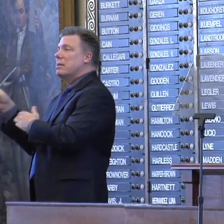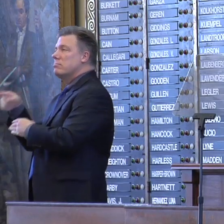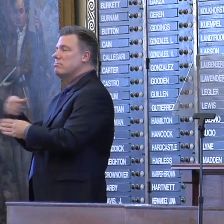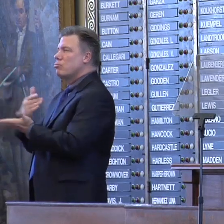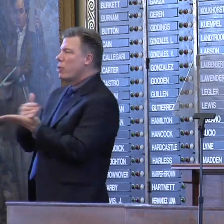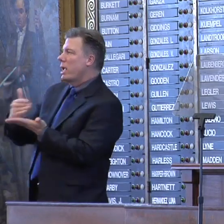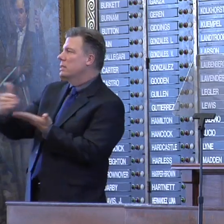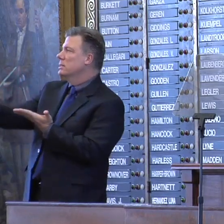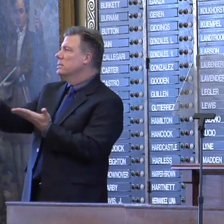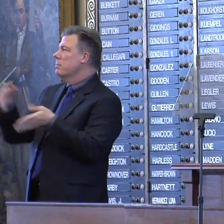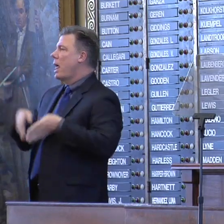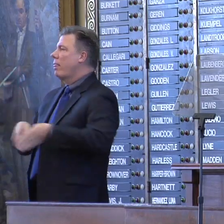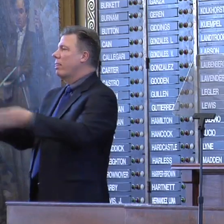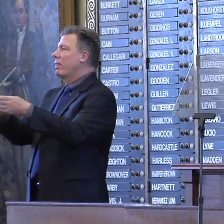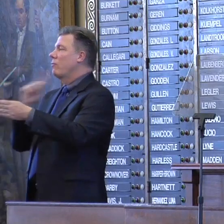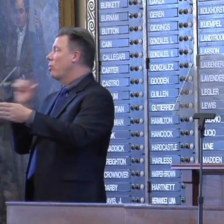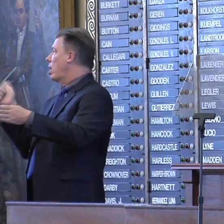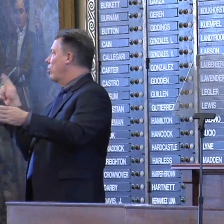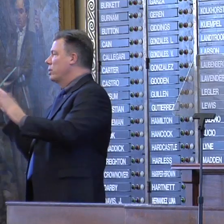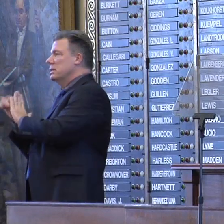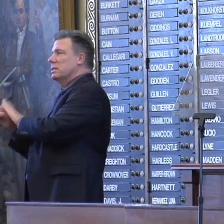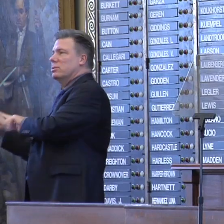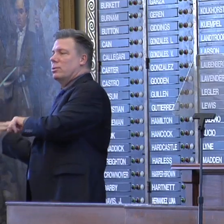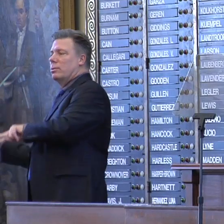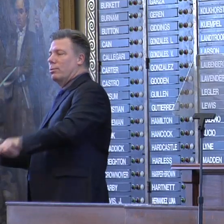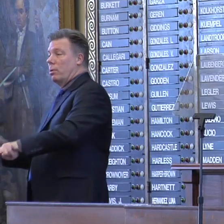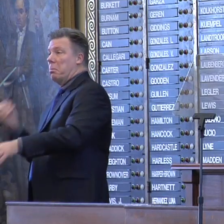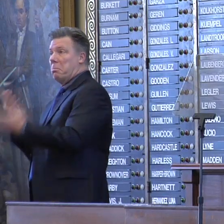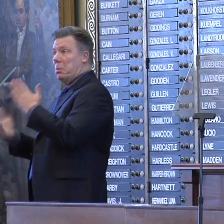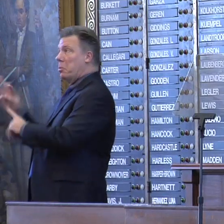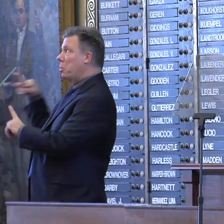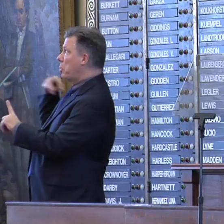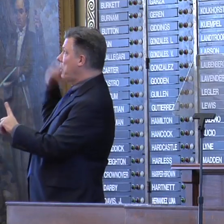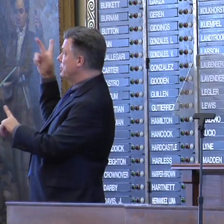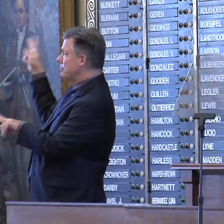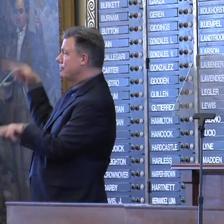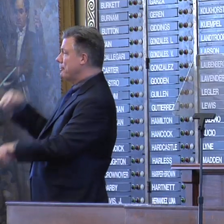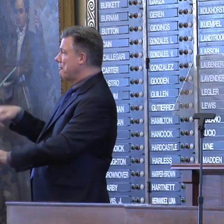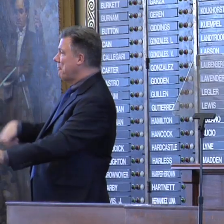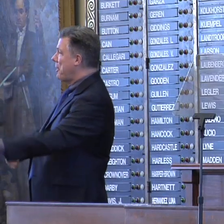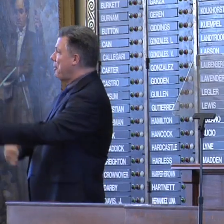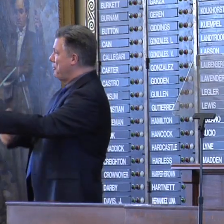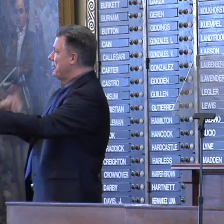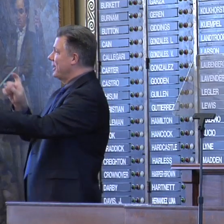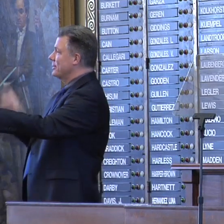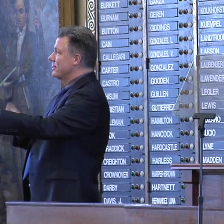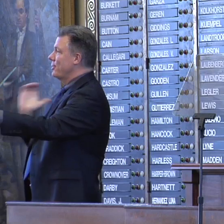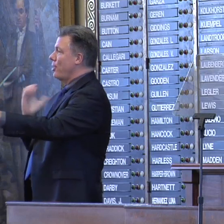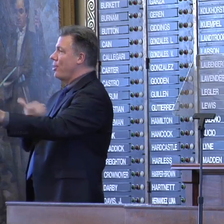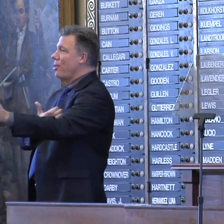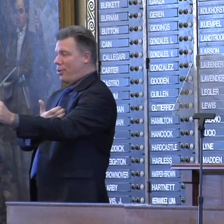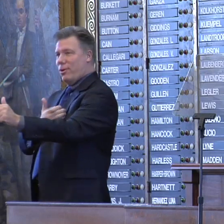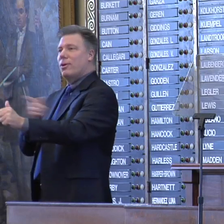even a path our federal government could follow. Our charge is to lead